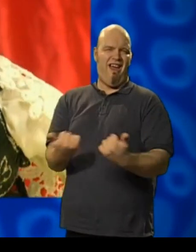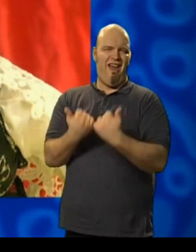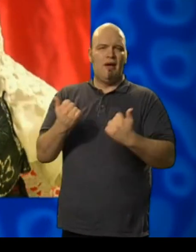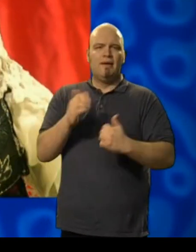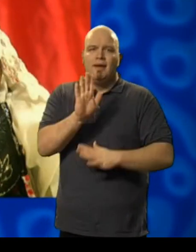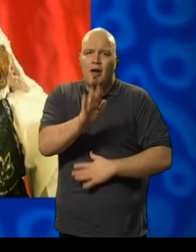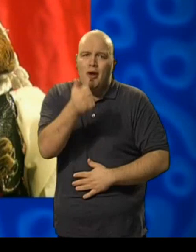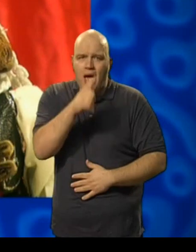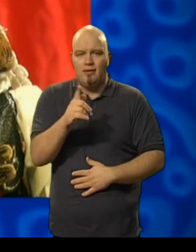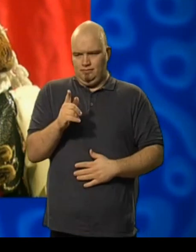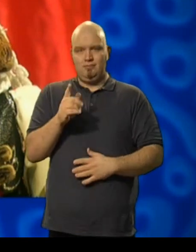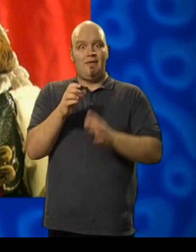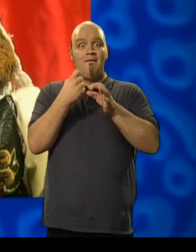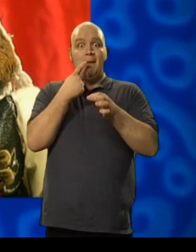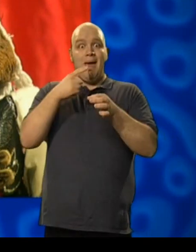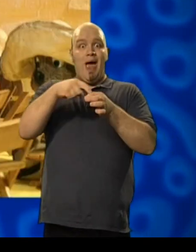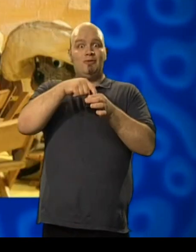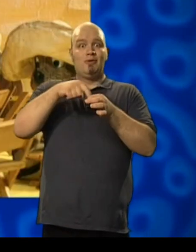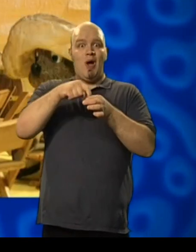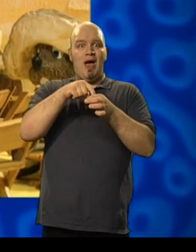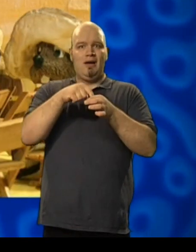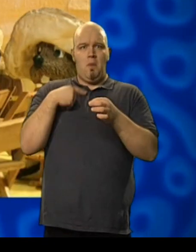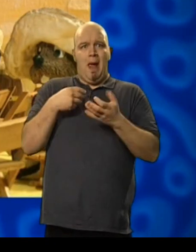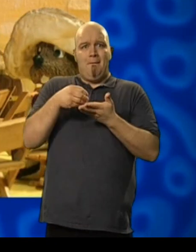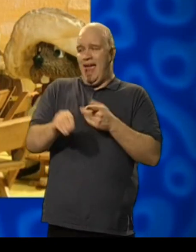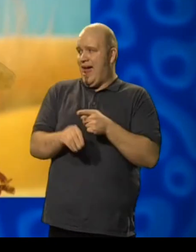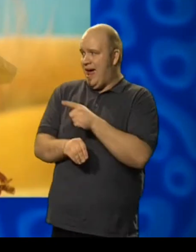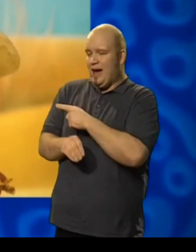I'll see you next time.